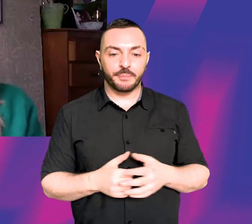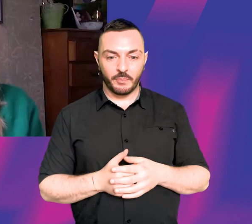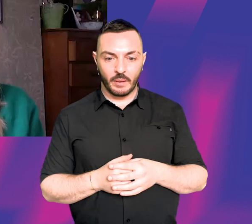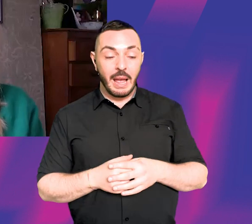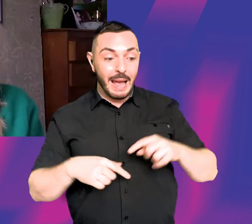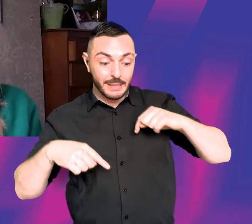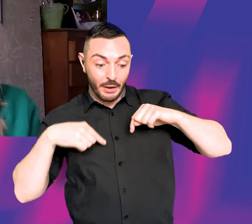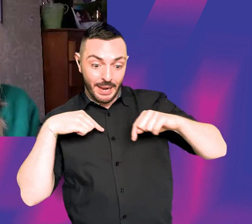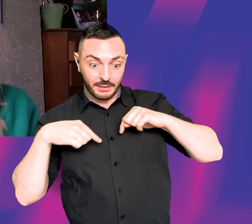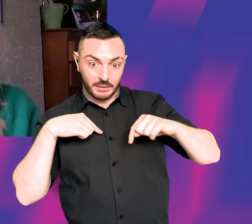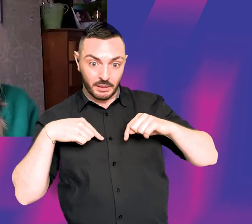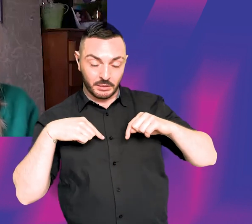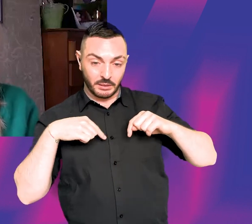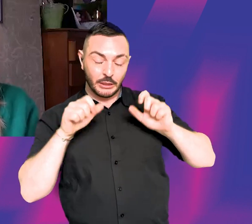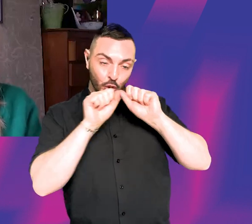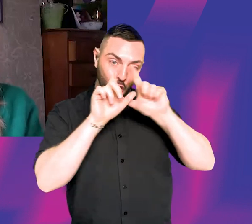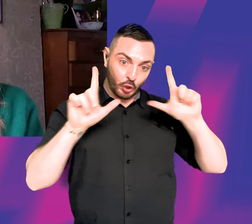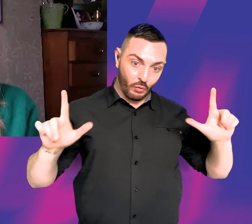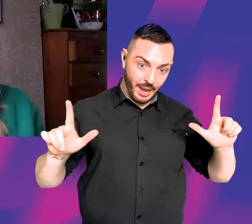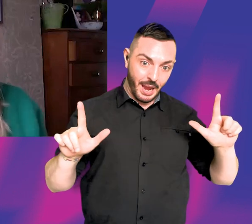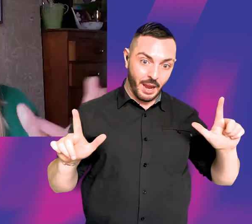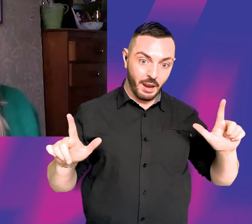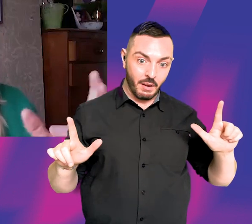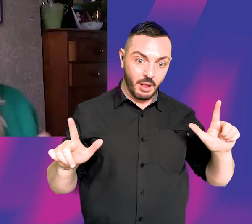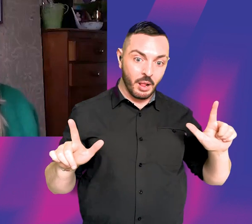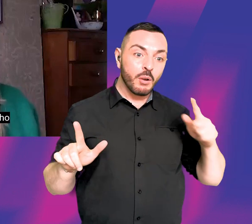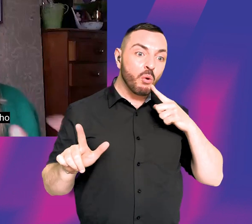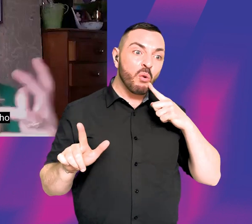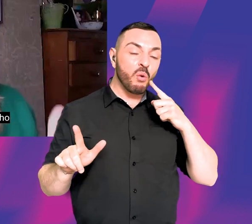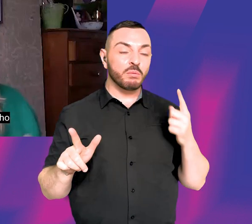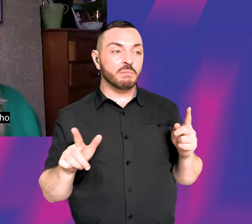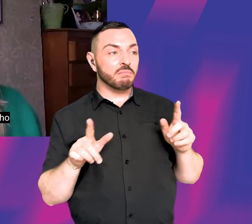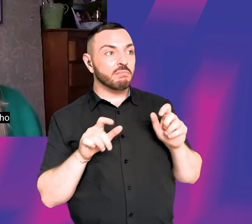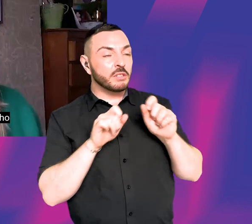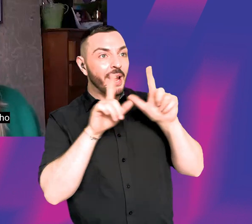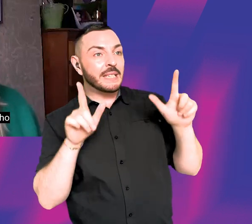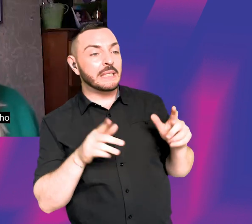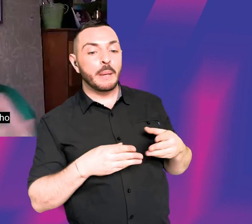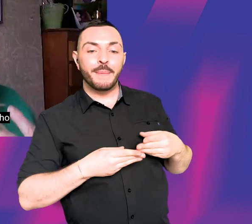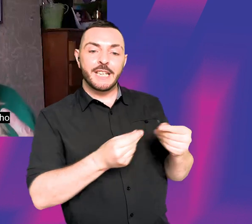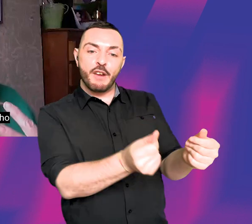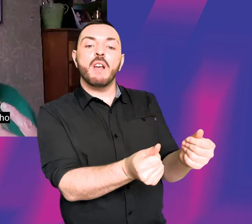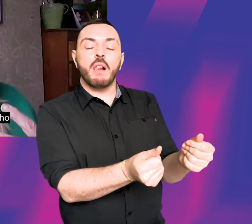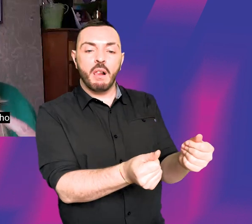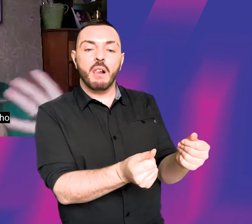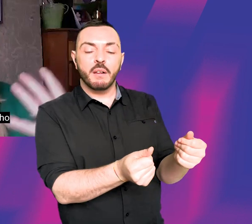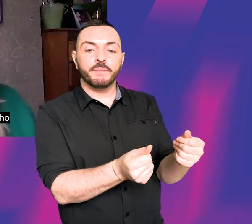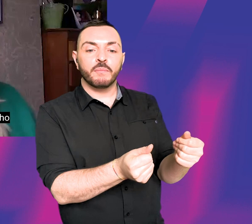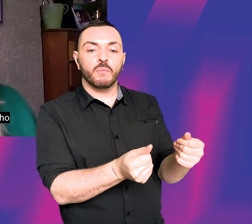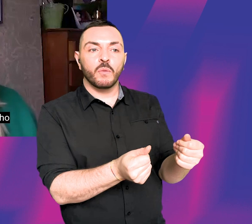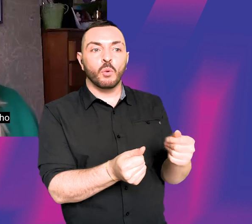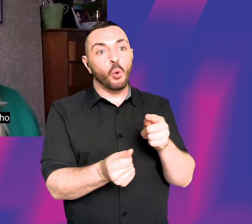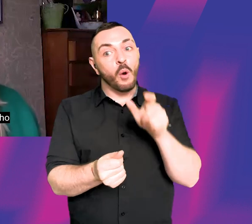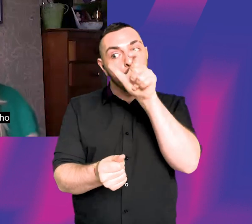a director on screen who directs material, they use that word, and somebody who like is a